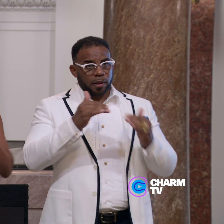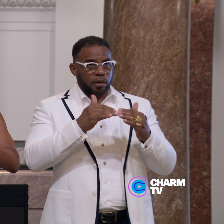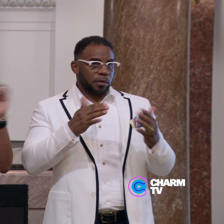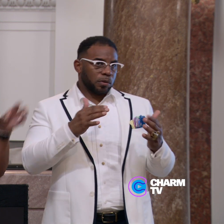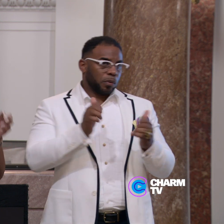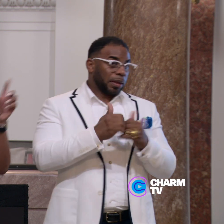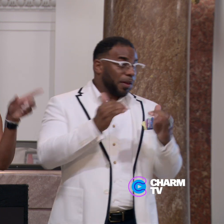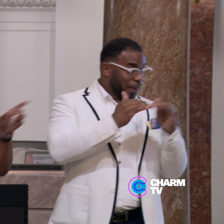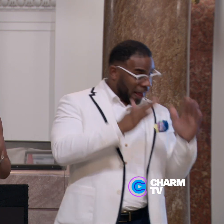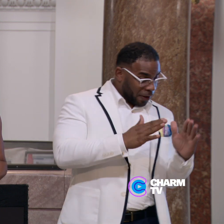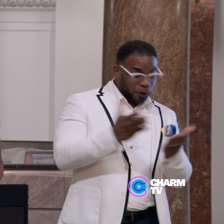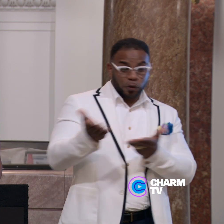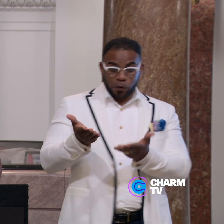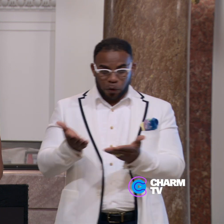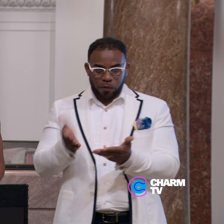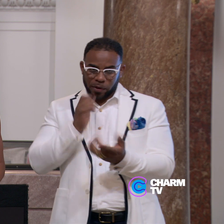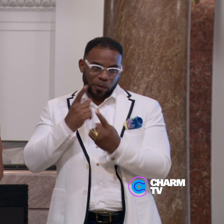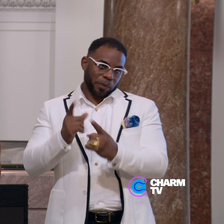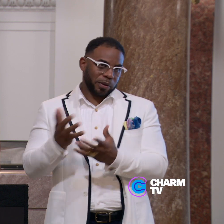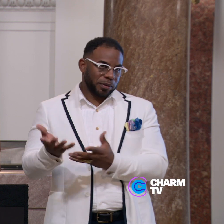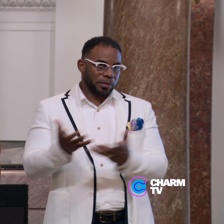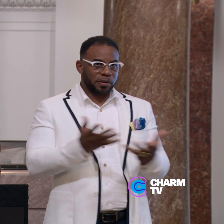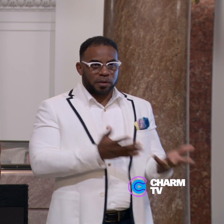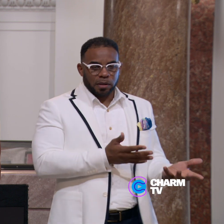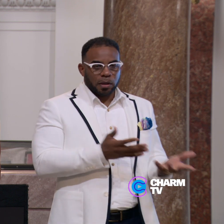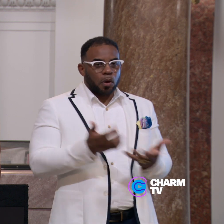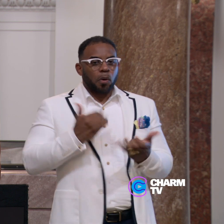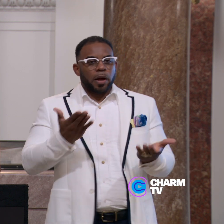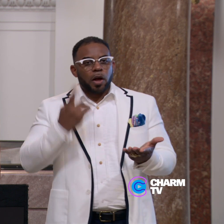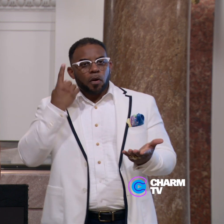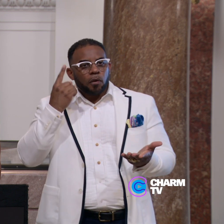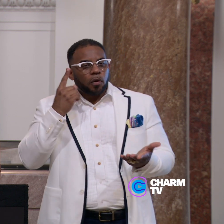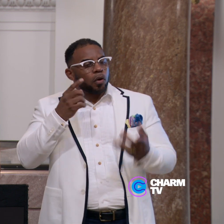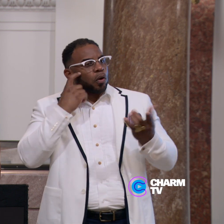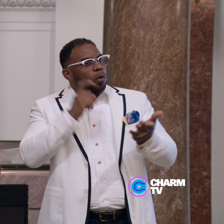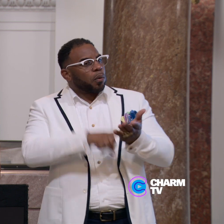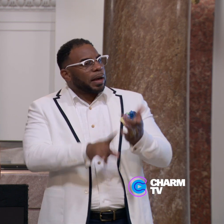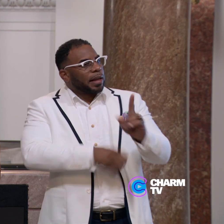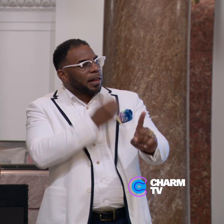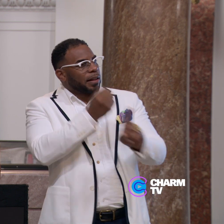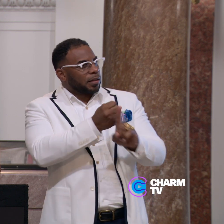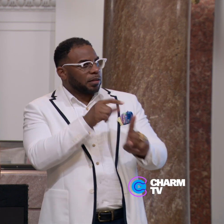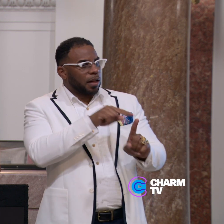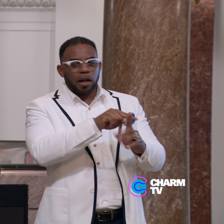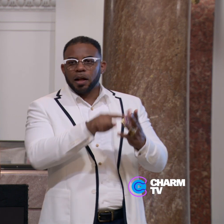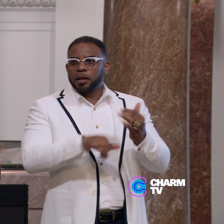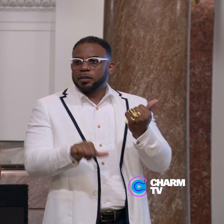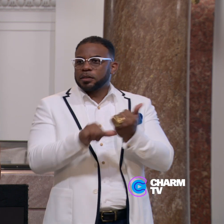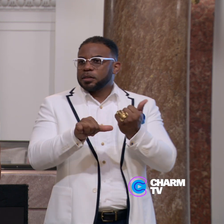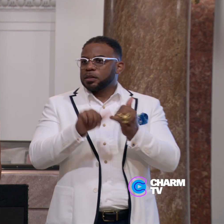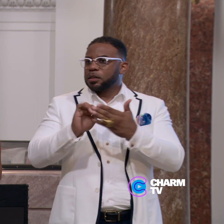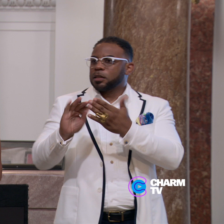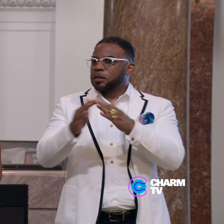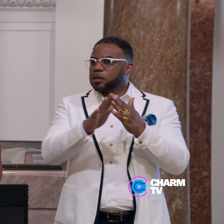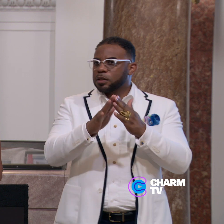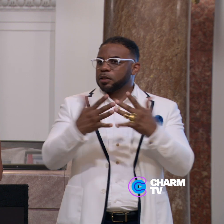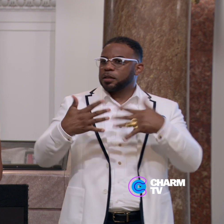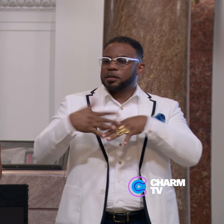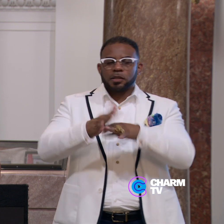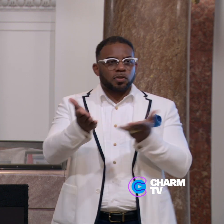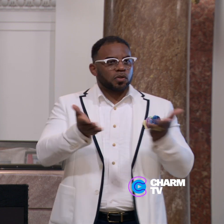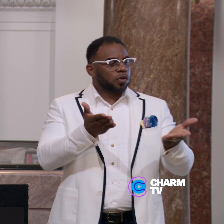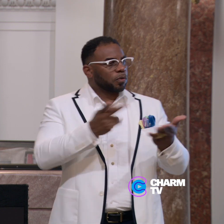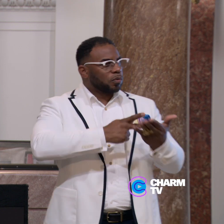without the housing, the services doesn't work. We're here to recognize the impact of the Assistance and Community Integration